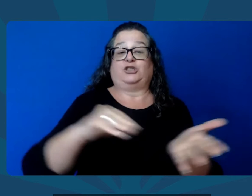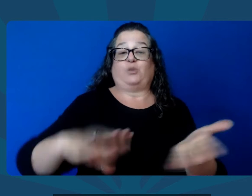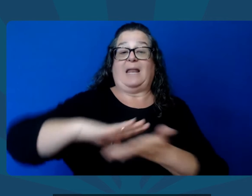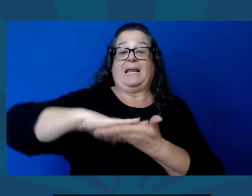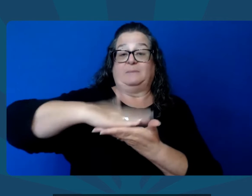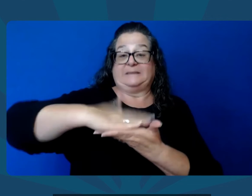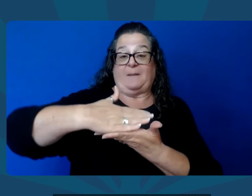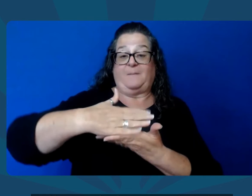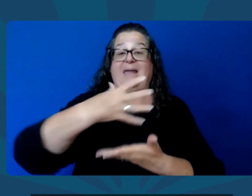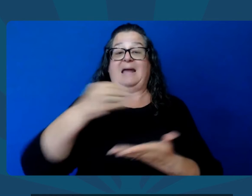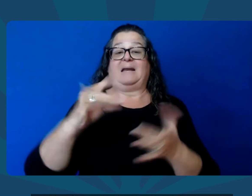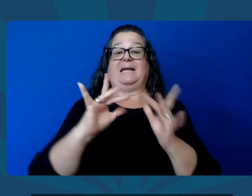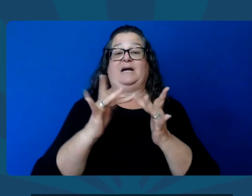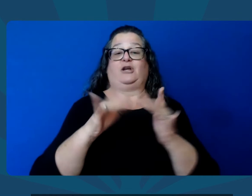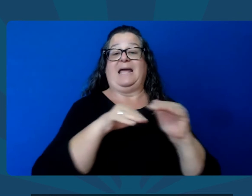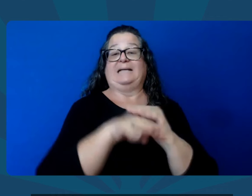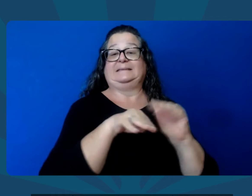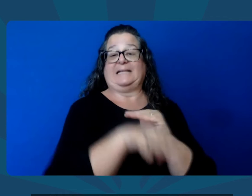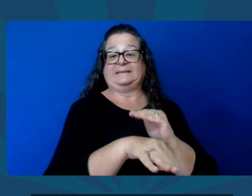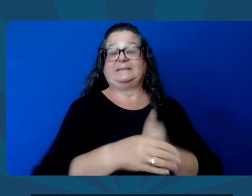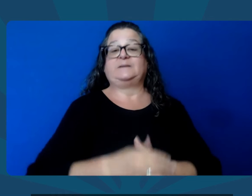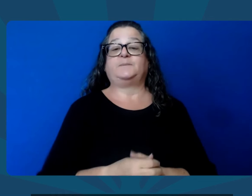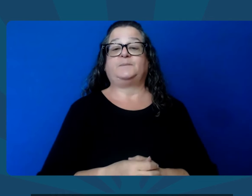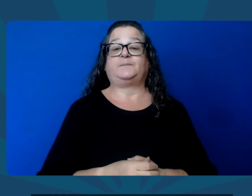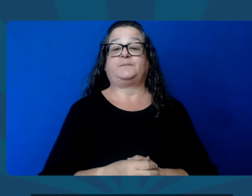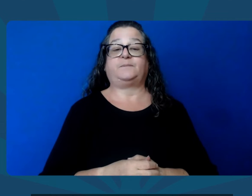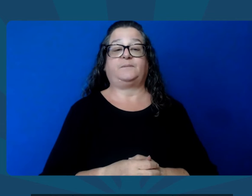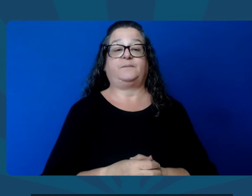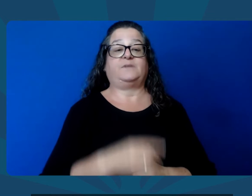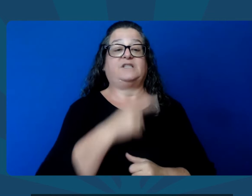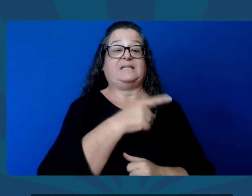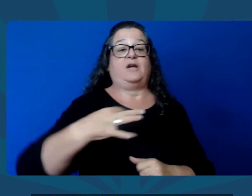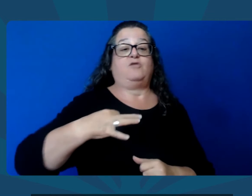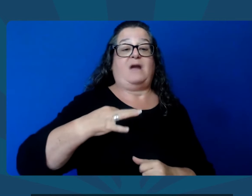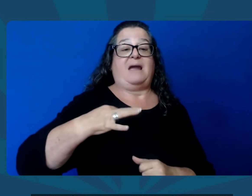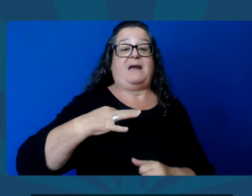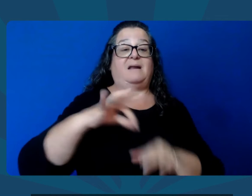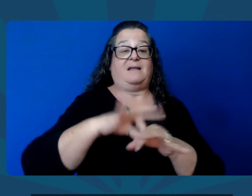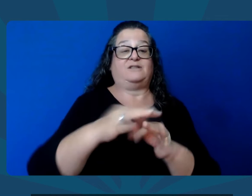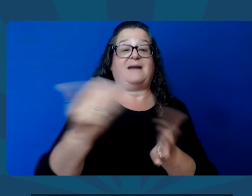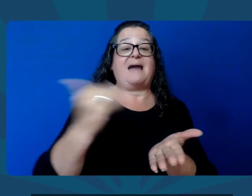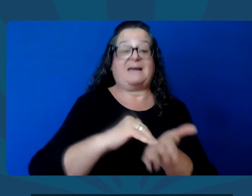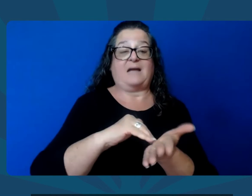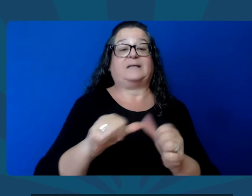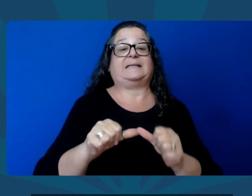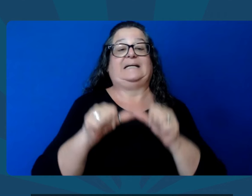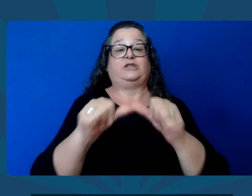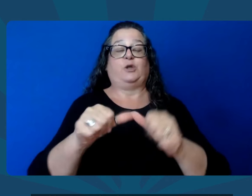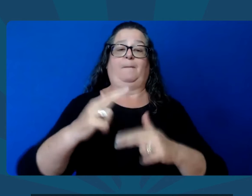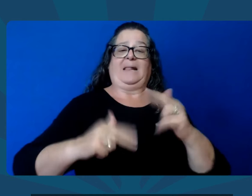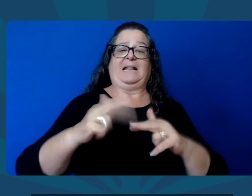Working with local and business leaders to provide students, laptops, and expand Internet connectivity.